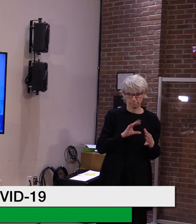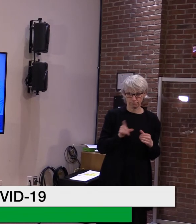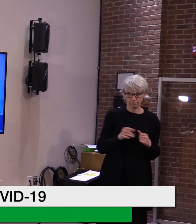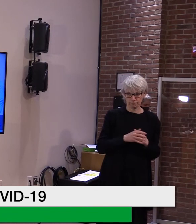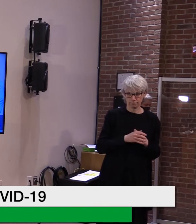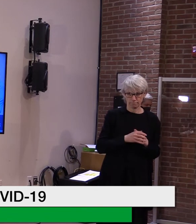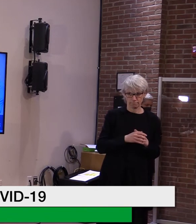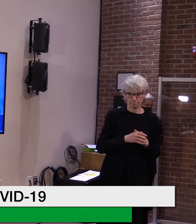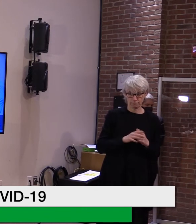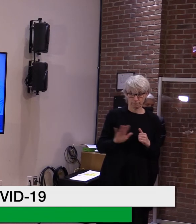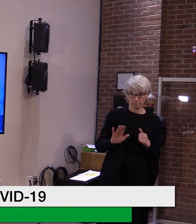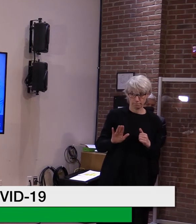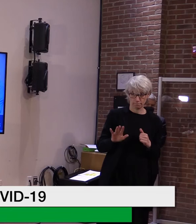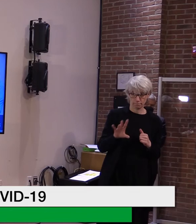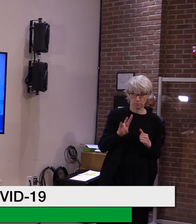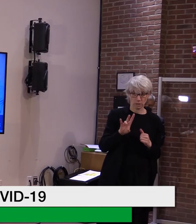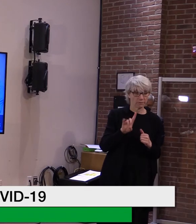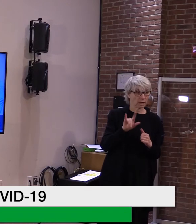Ann. Ann. Ann. Ann.